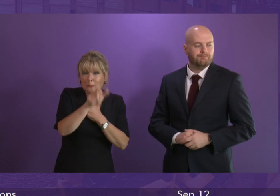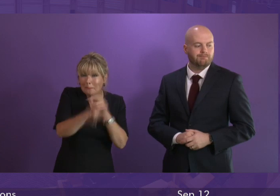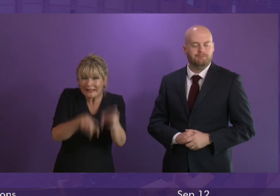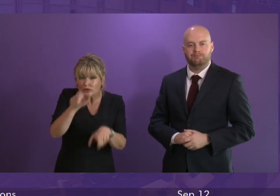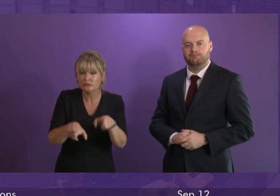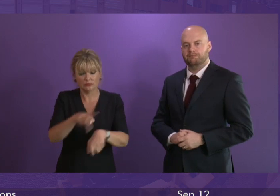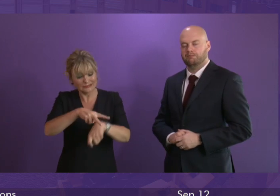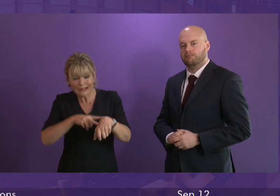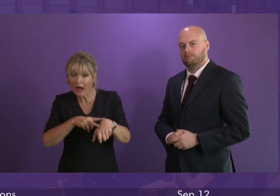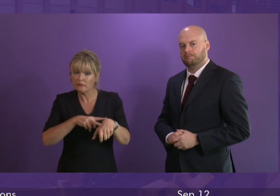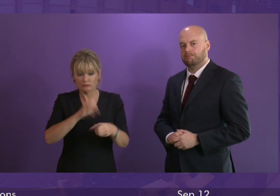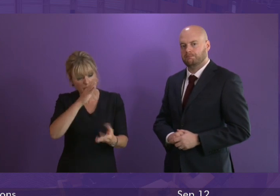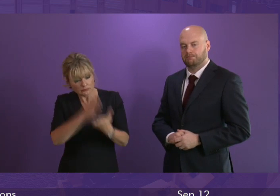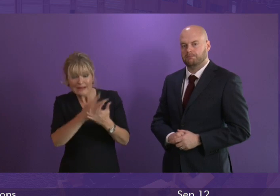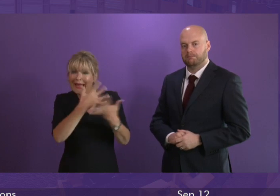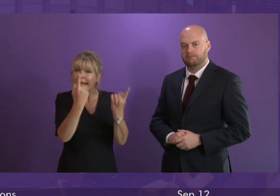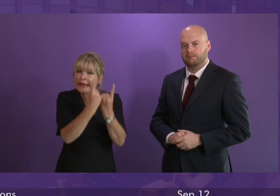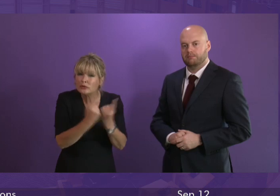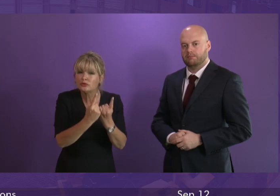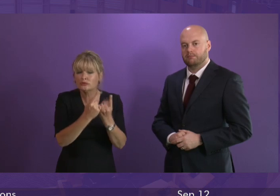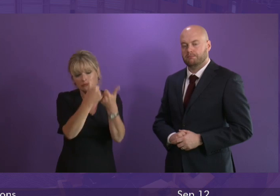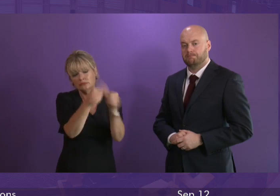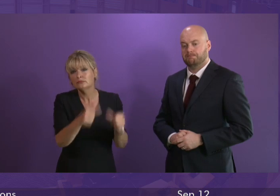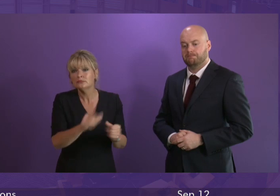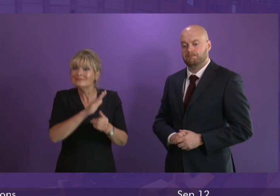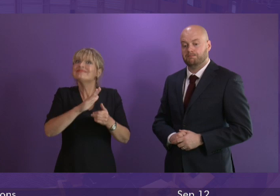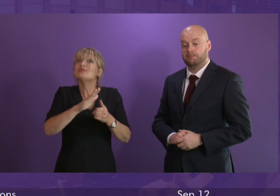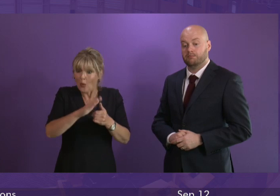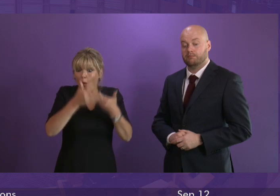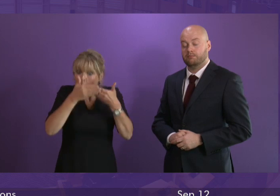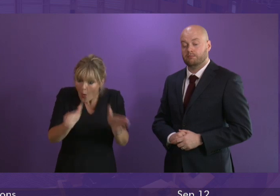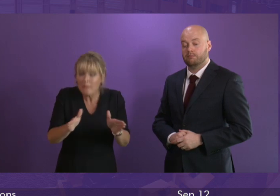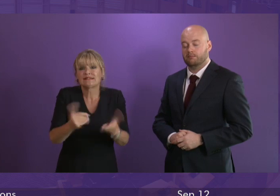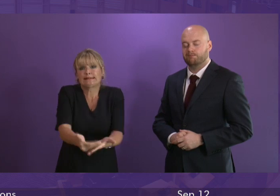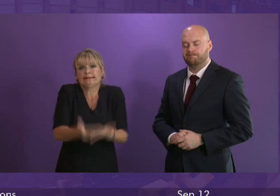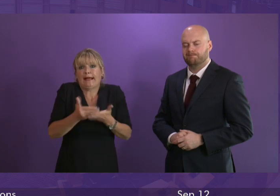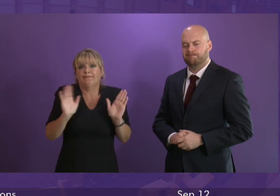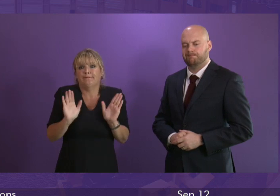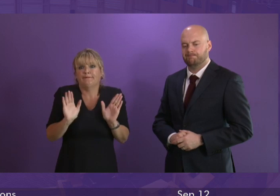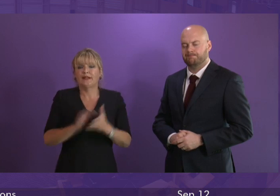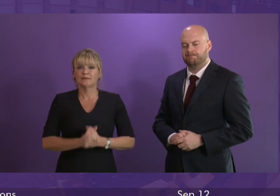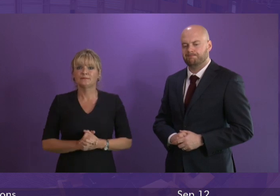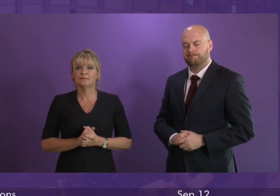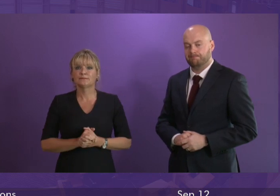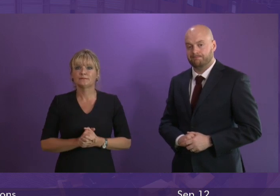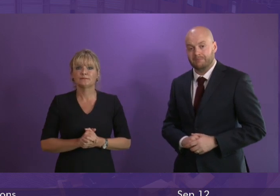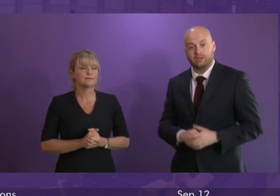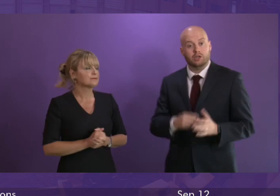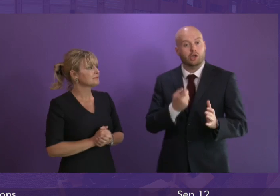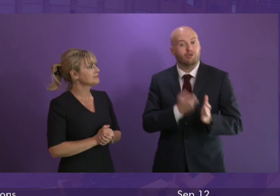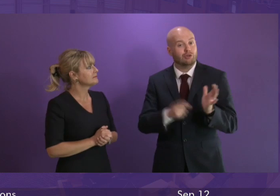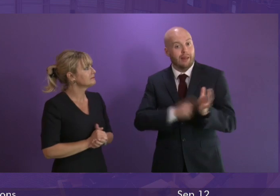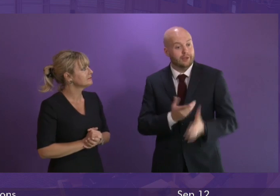is to put those issues right and make sure that when it does open, it is a safe hospital for the patients who will use it. Richard Leonard.